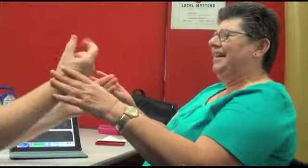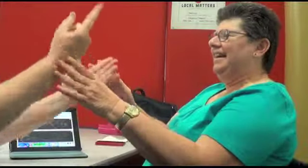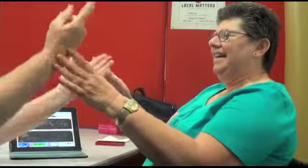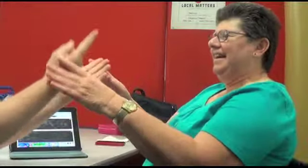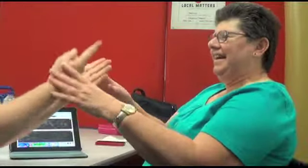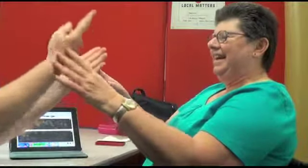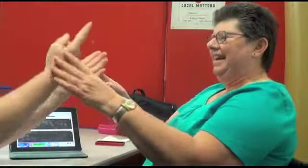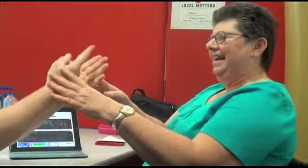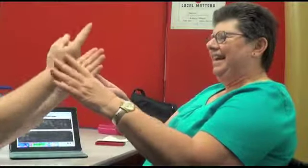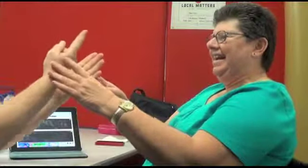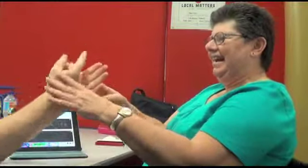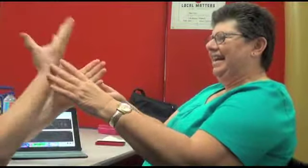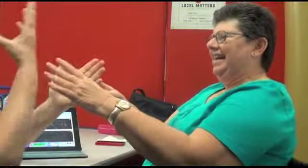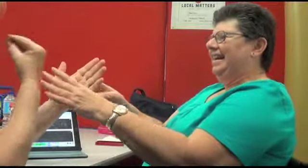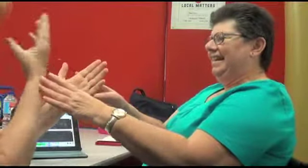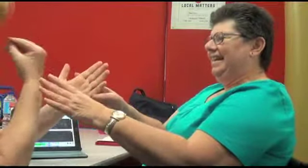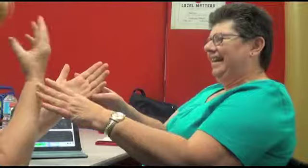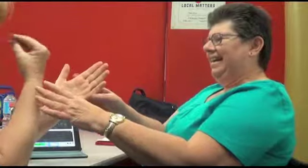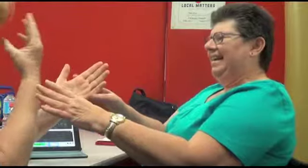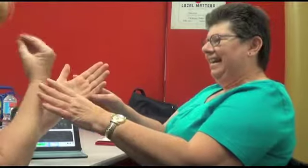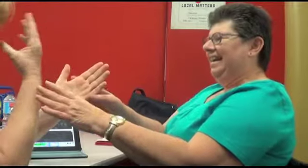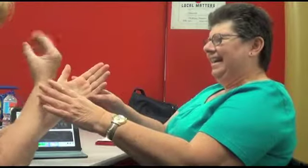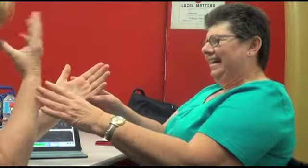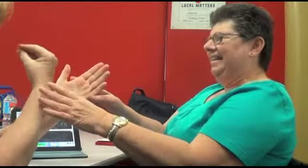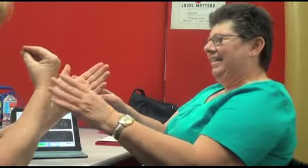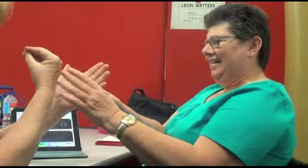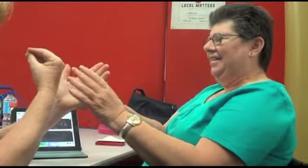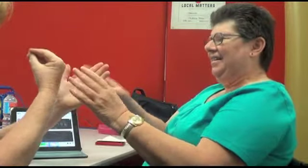Okay, now Ginny, I know you have lots and lots and lots of photos in your iPad.